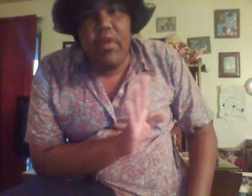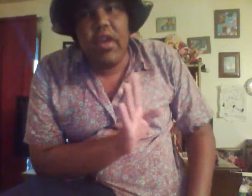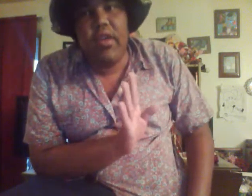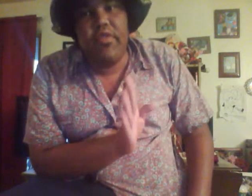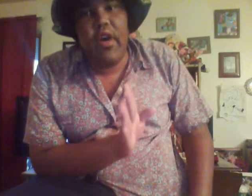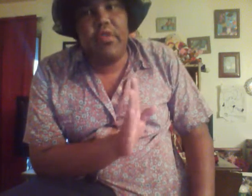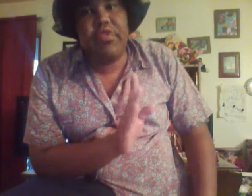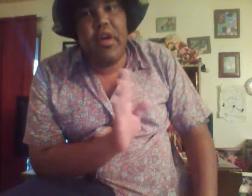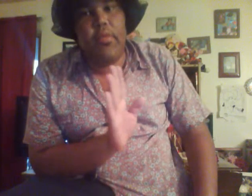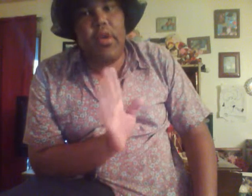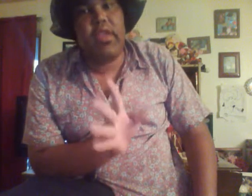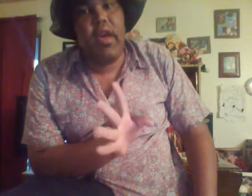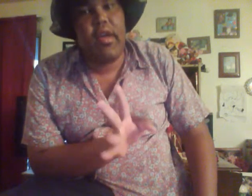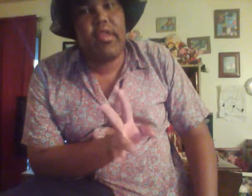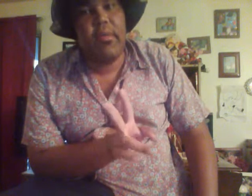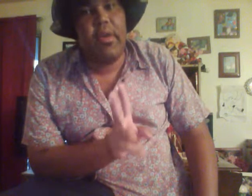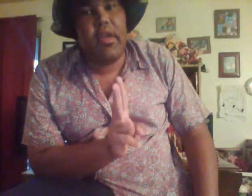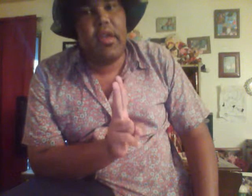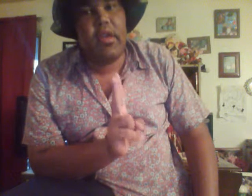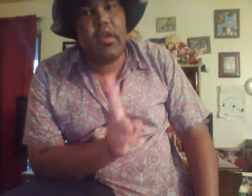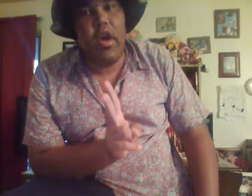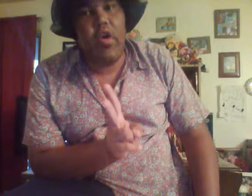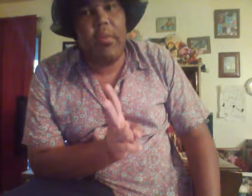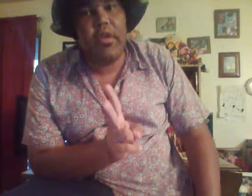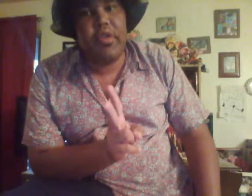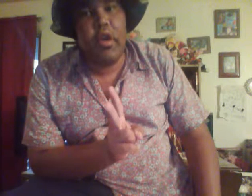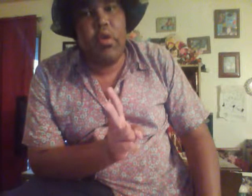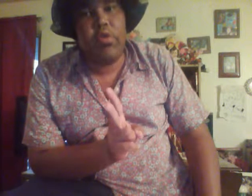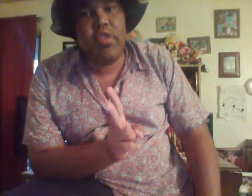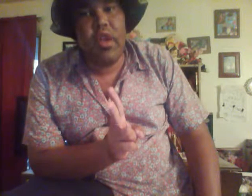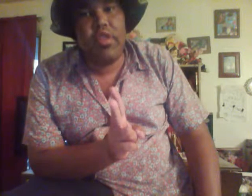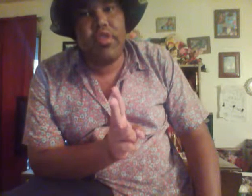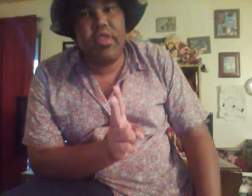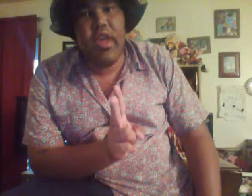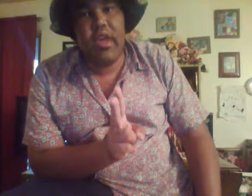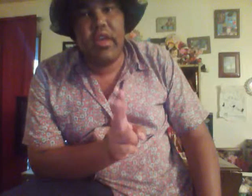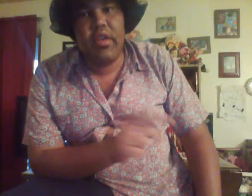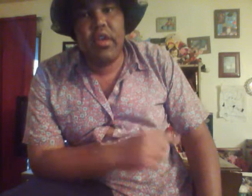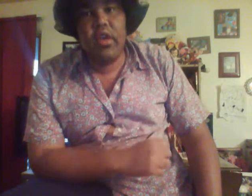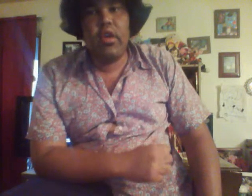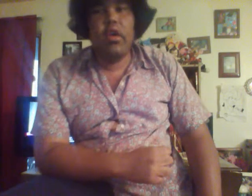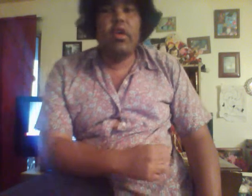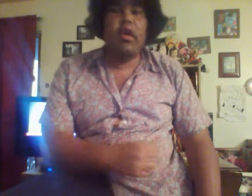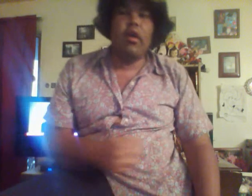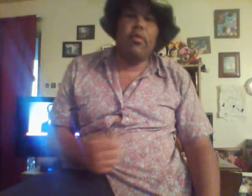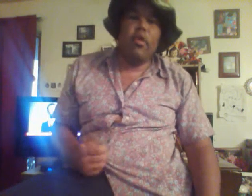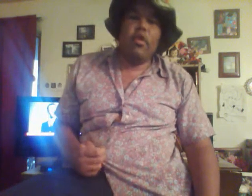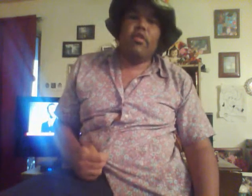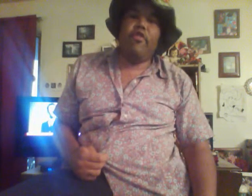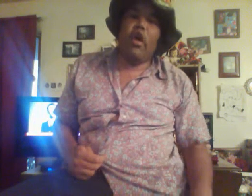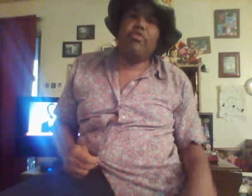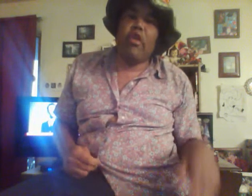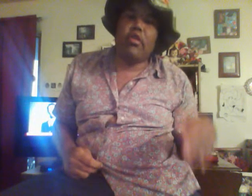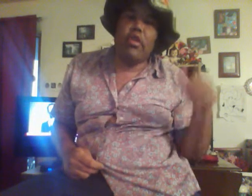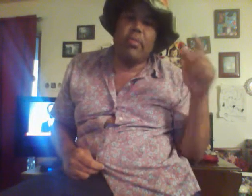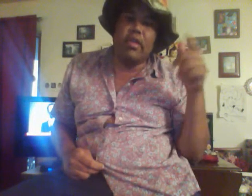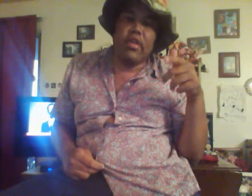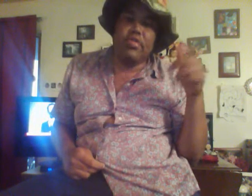one involves some character being in the comatose state. Now, the fourth one could be that